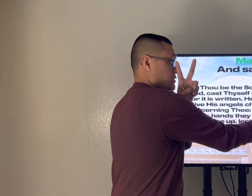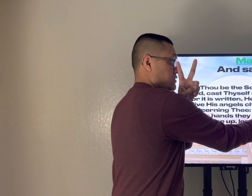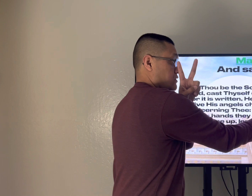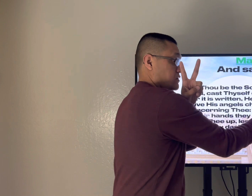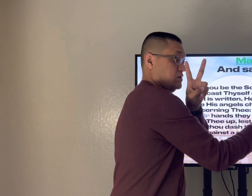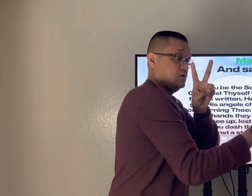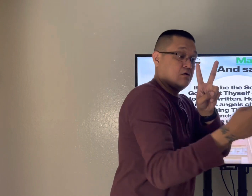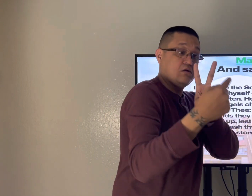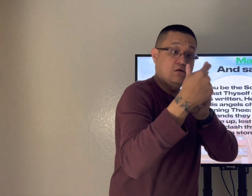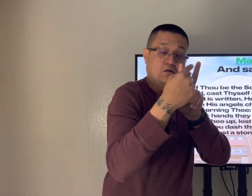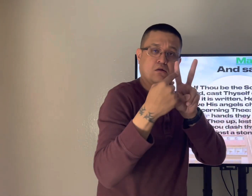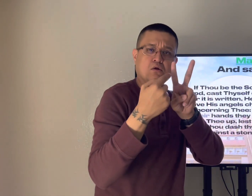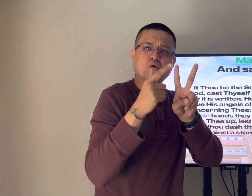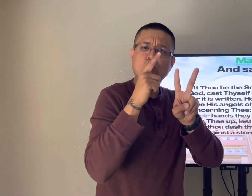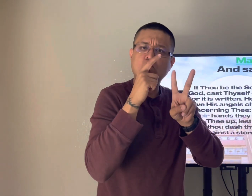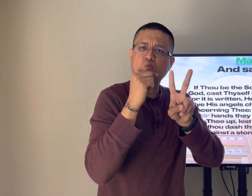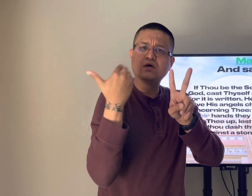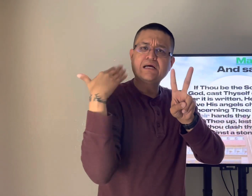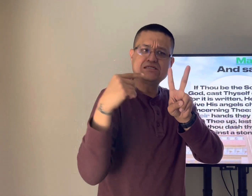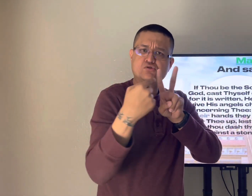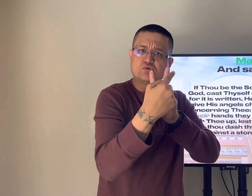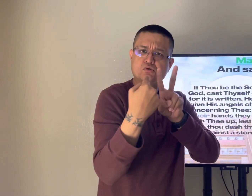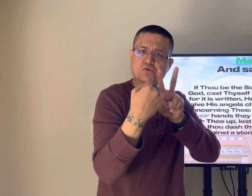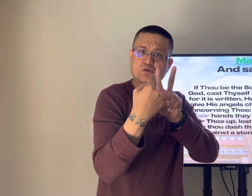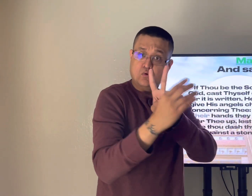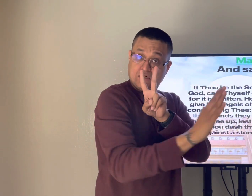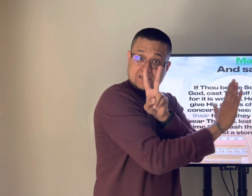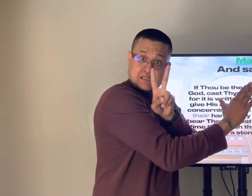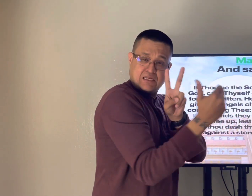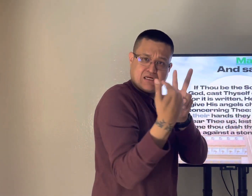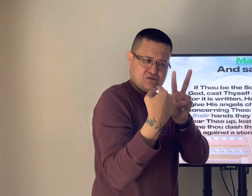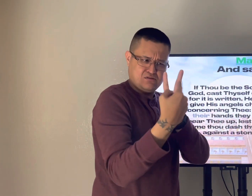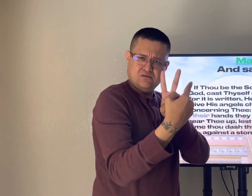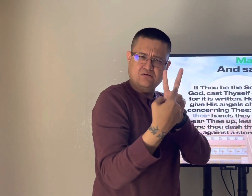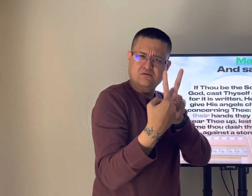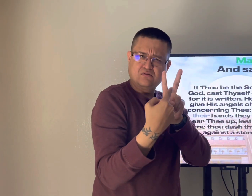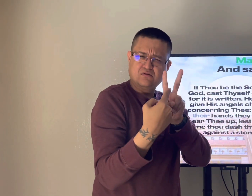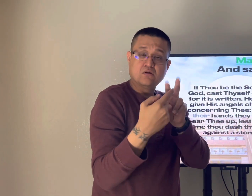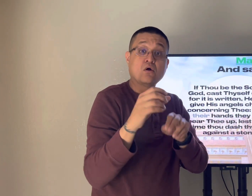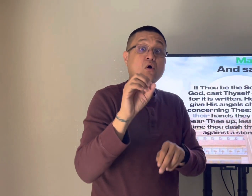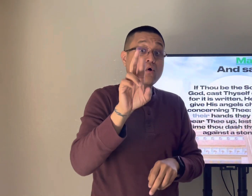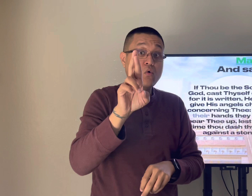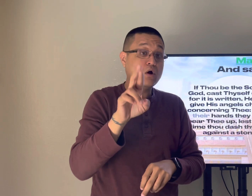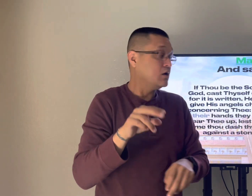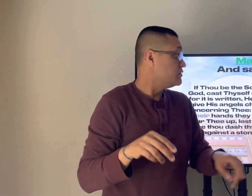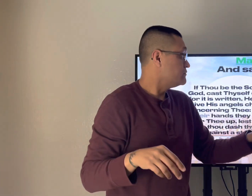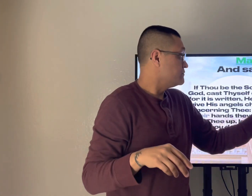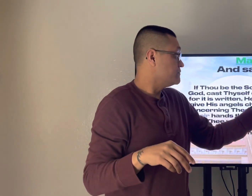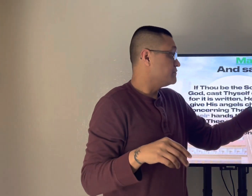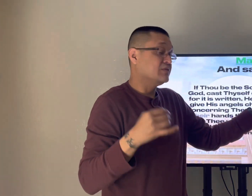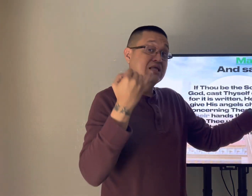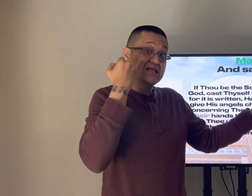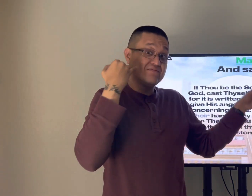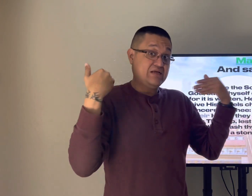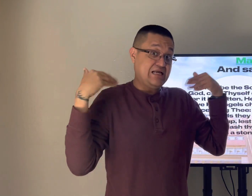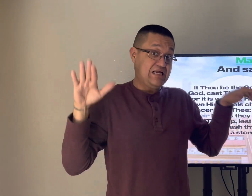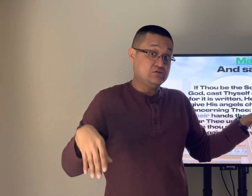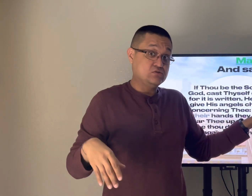there's a father and then the son and then the holy ghost but they're separate when it says his angels who would it be talking about